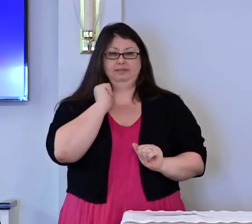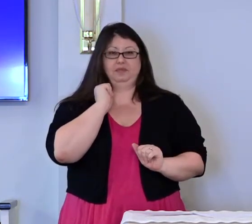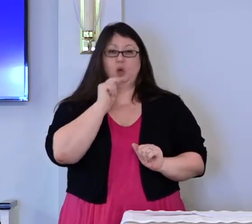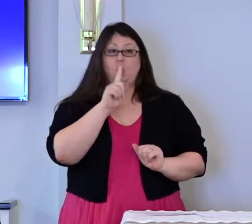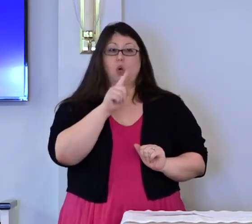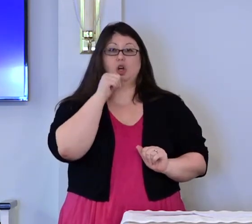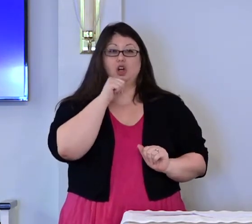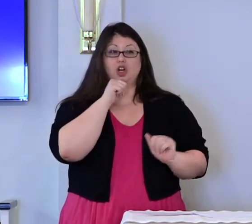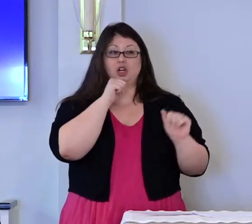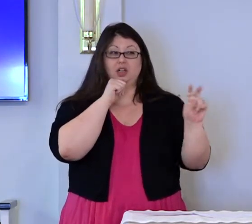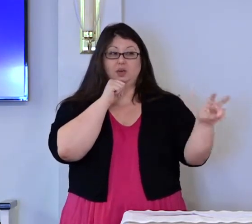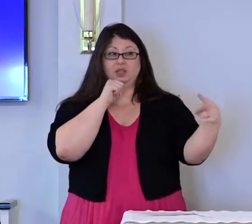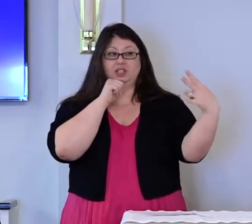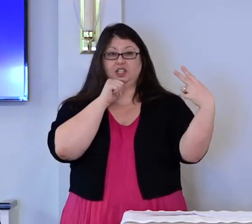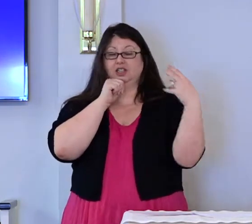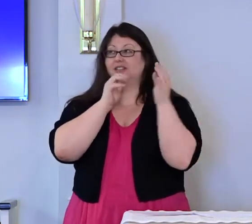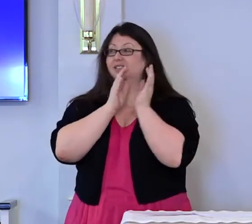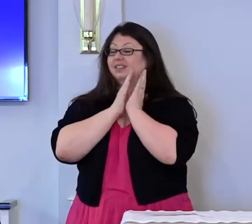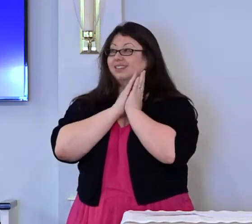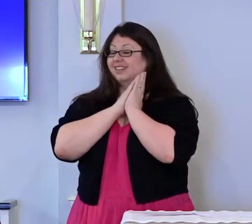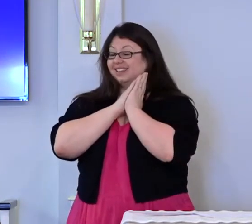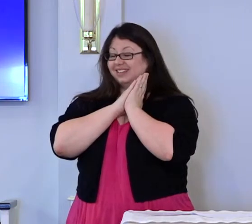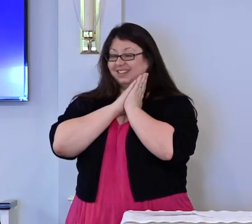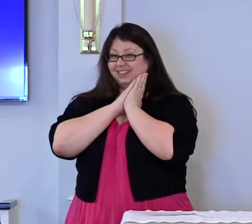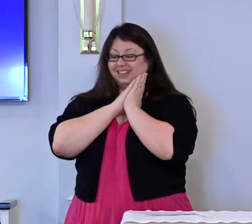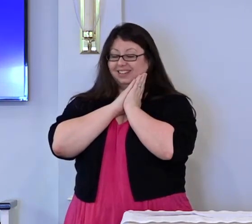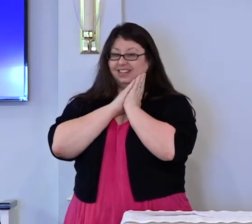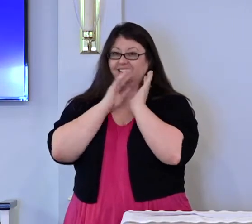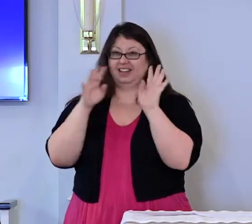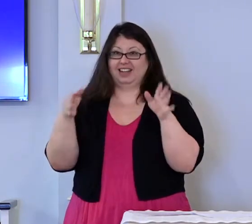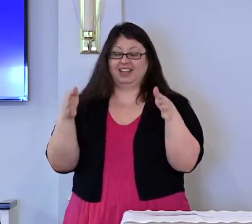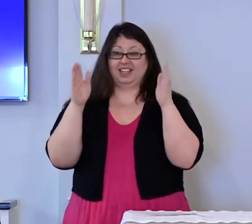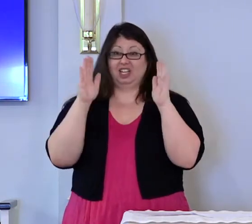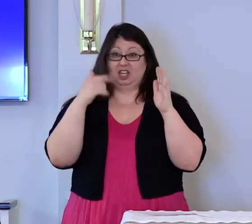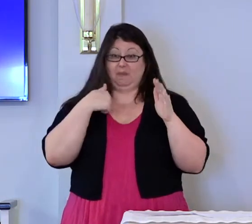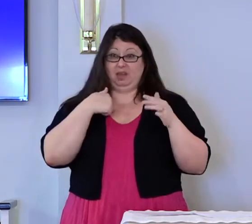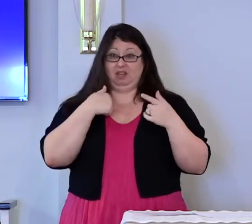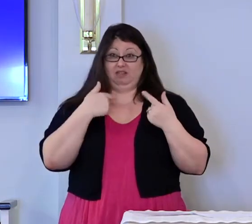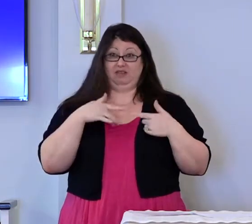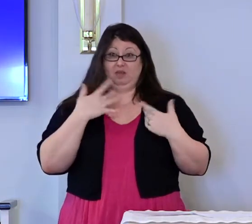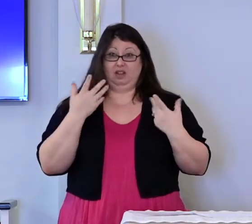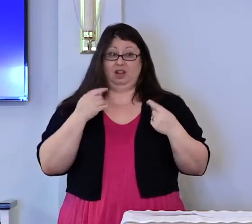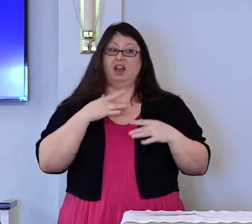One was giving me a lot of attention and I liked it.